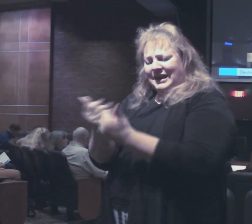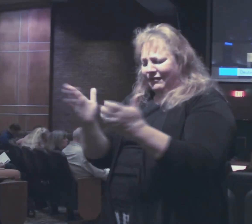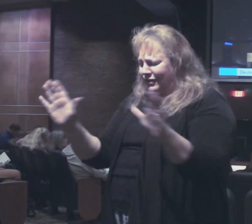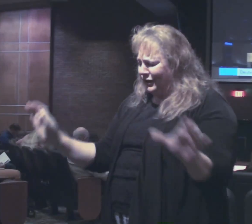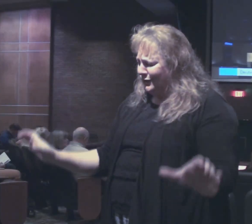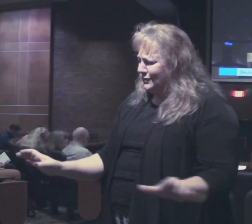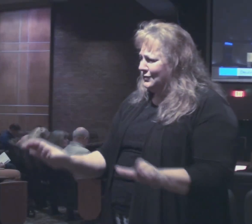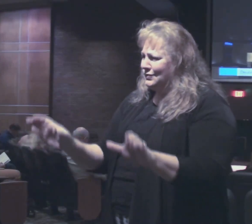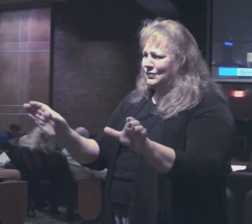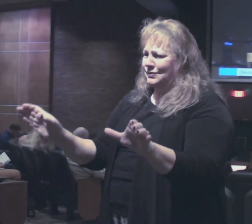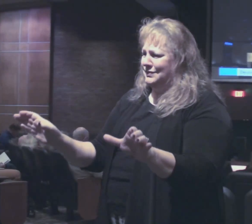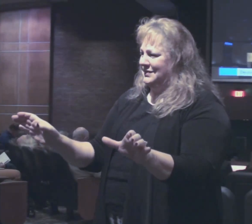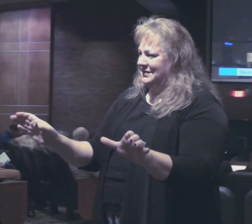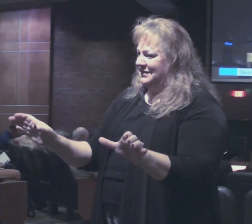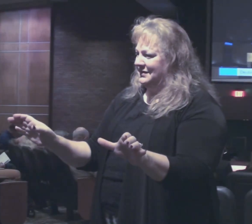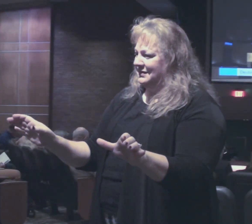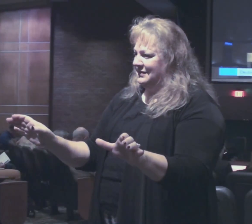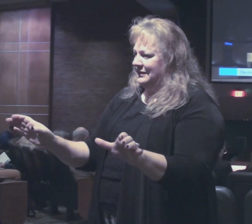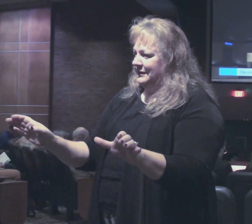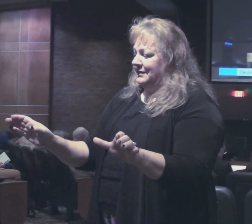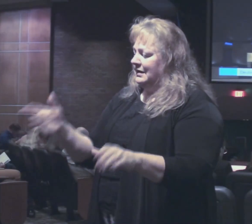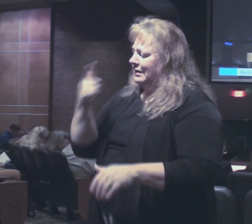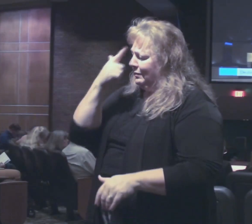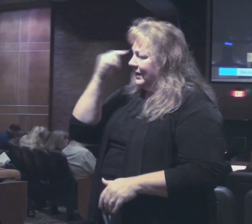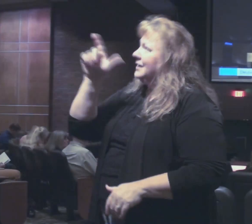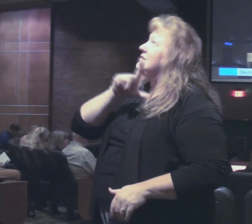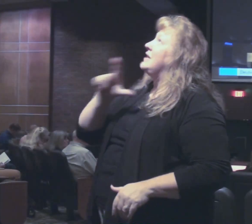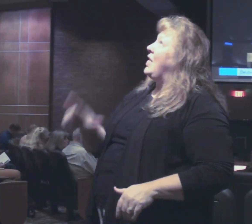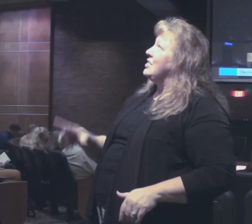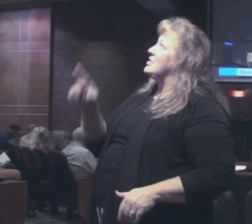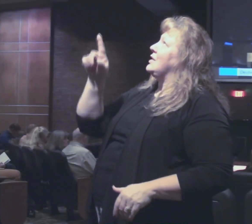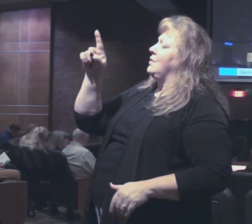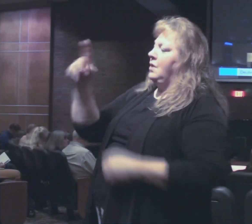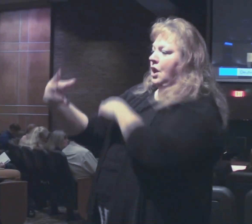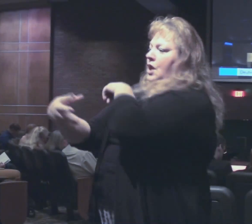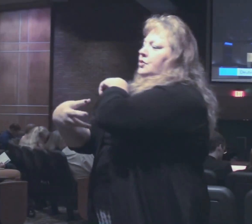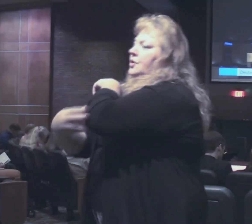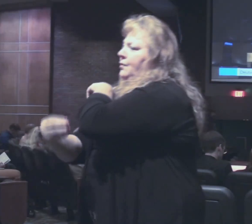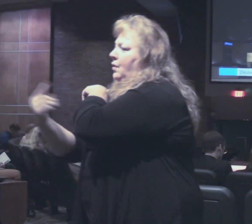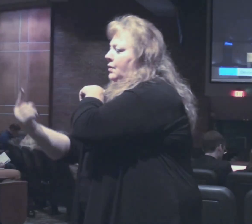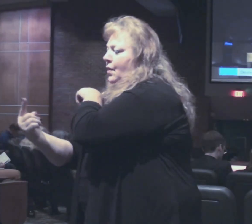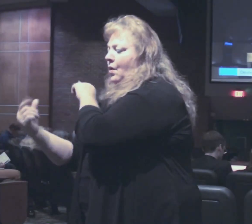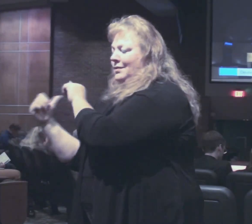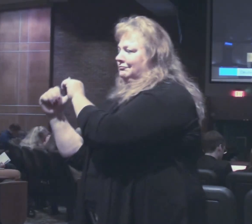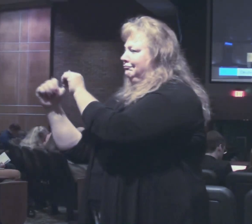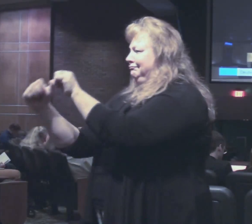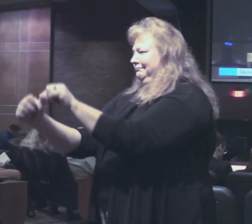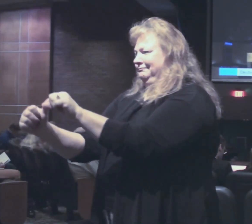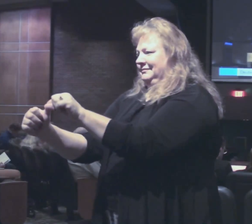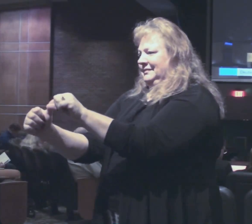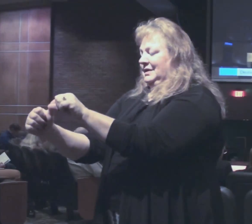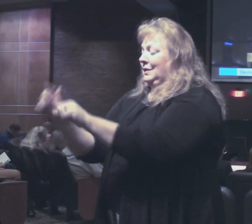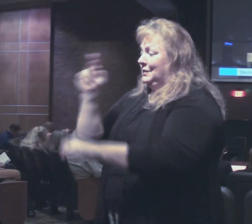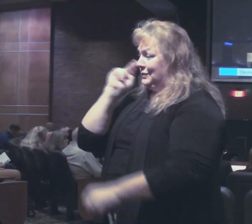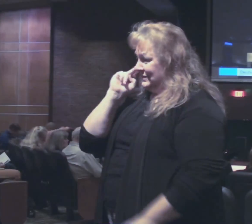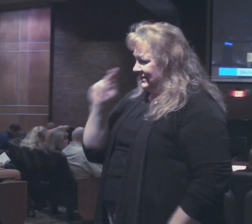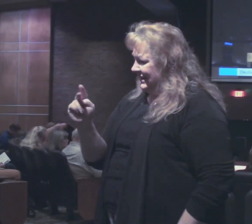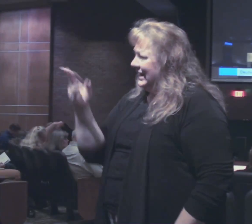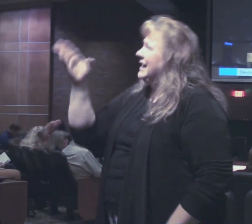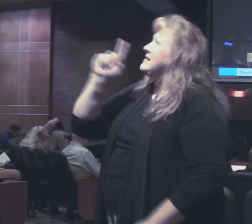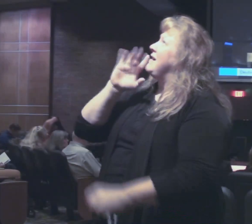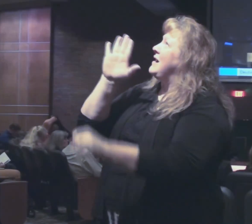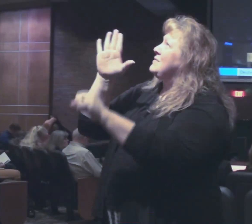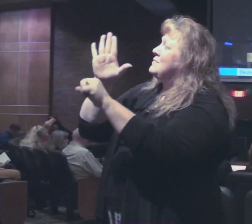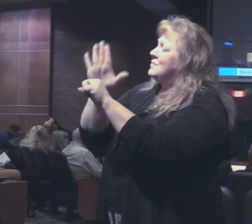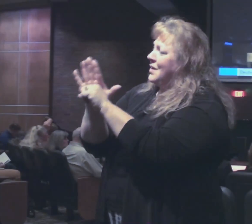undertakings because the poor will always be in the land. And you see here, God